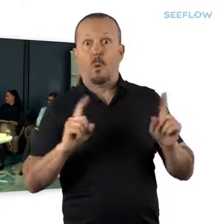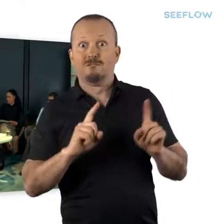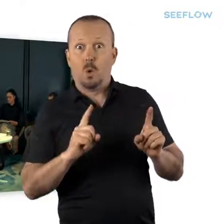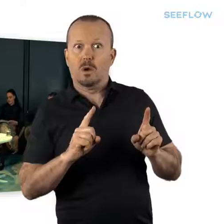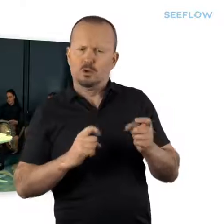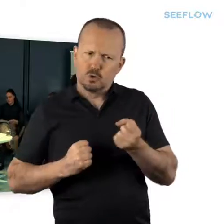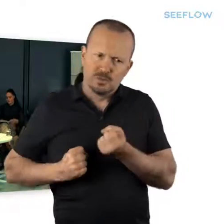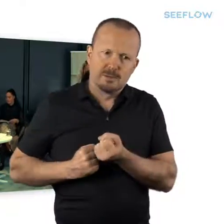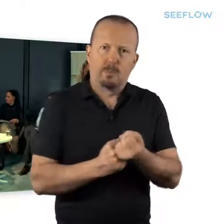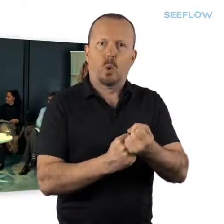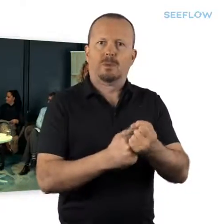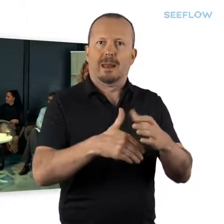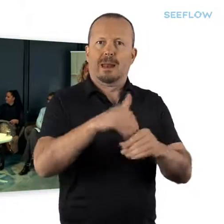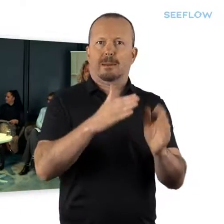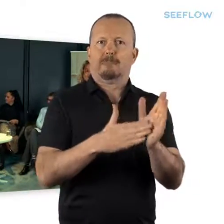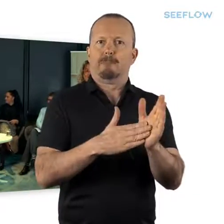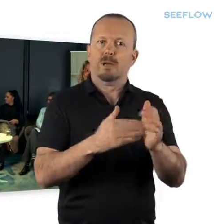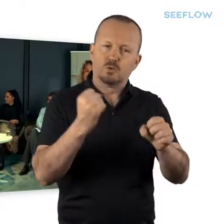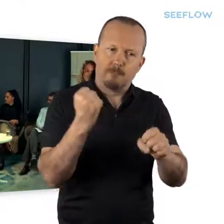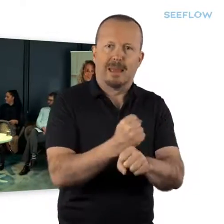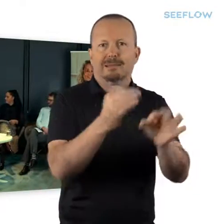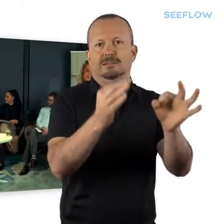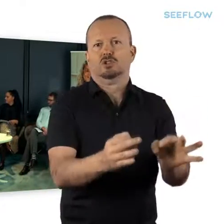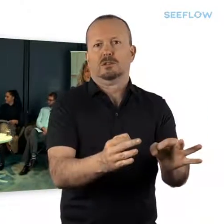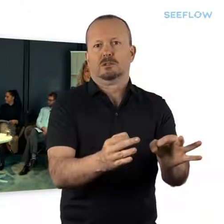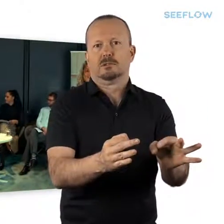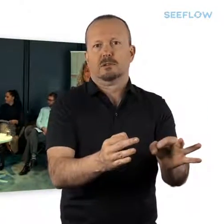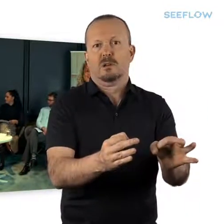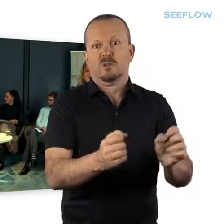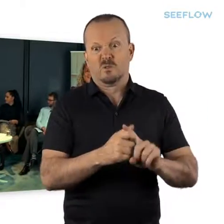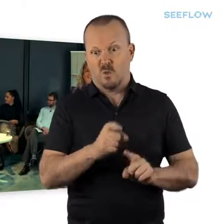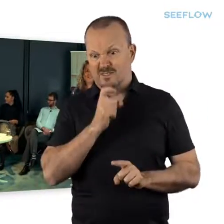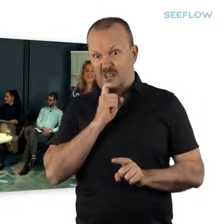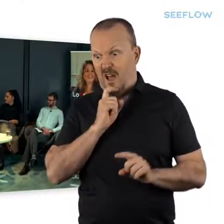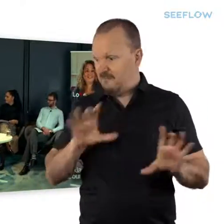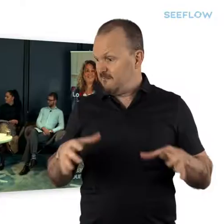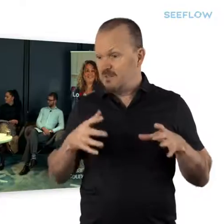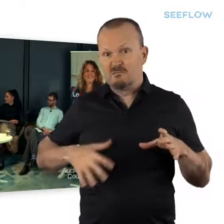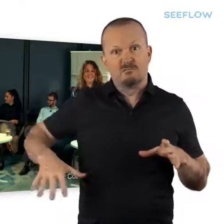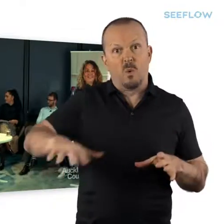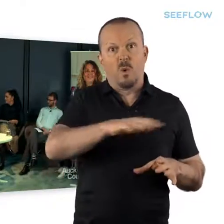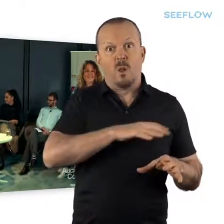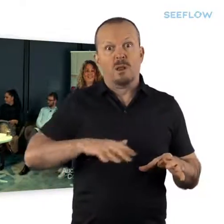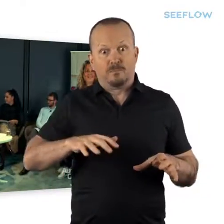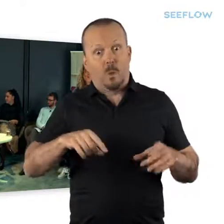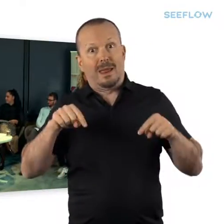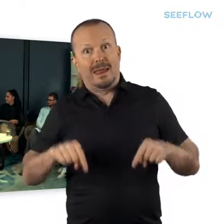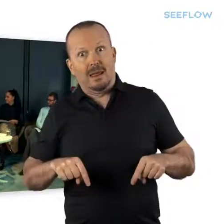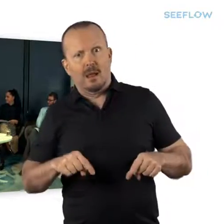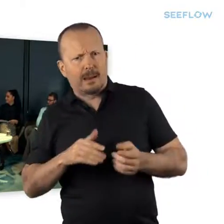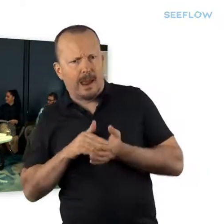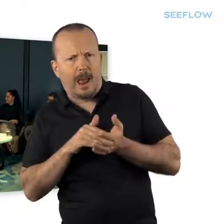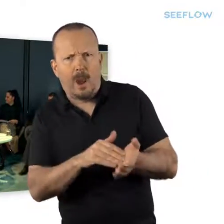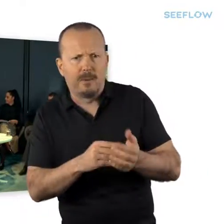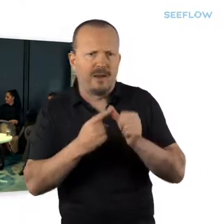exists to support the elected members make decisions. So we are here to provide advice and